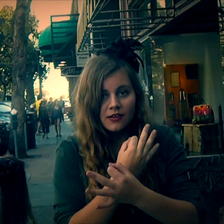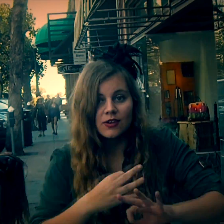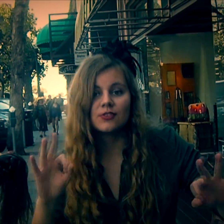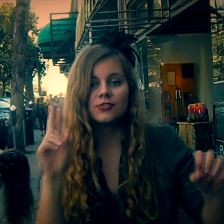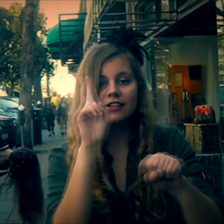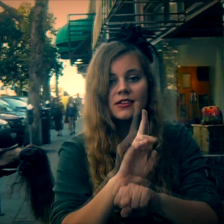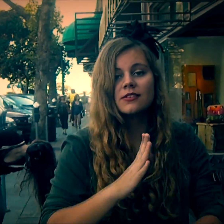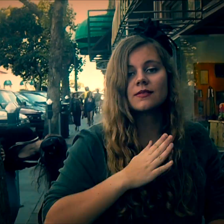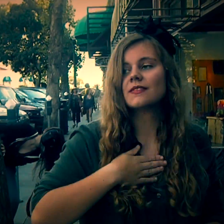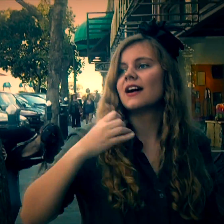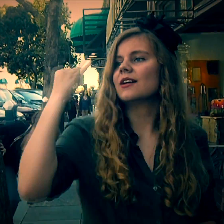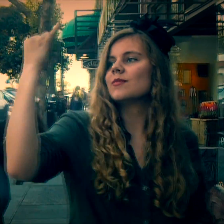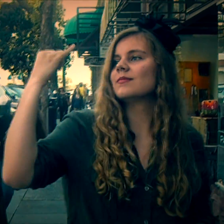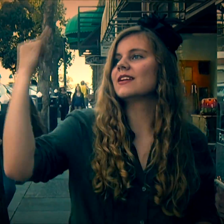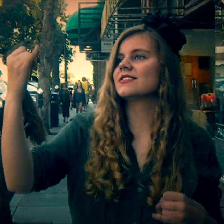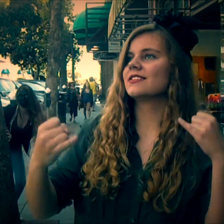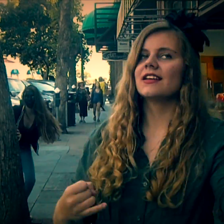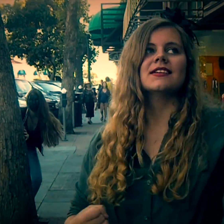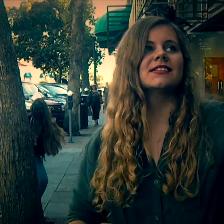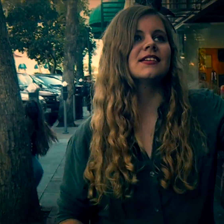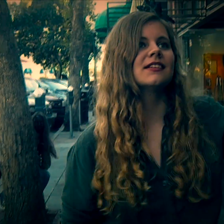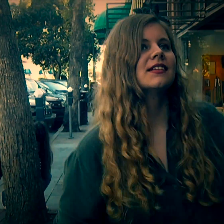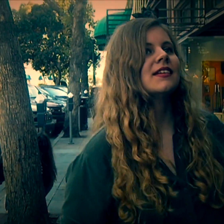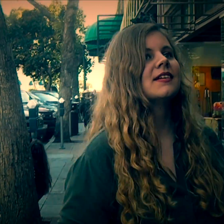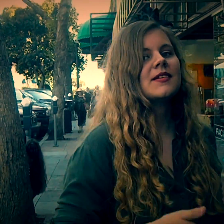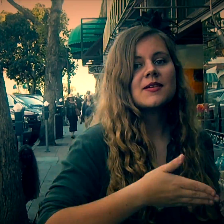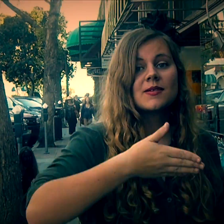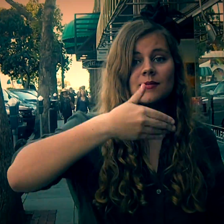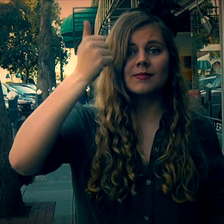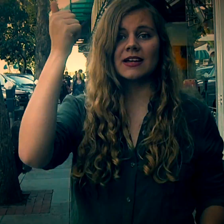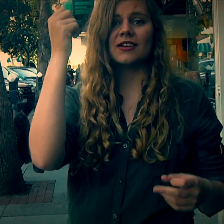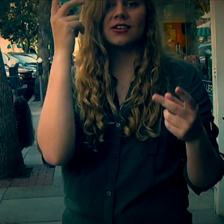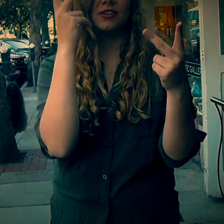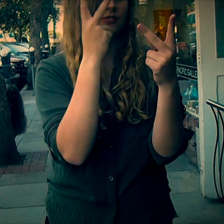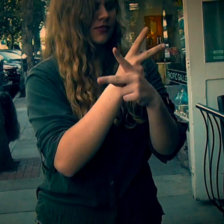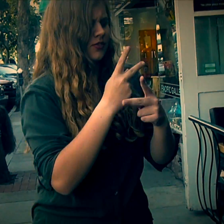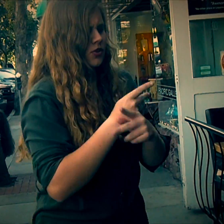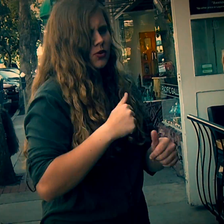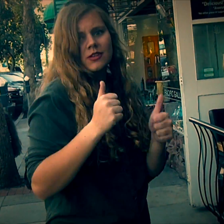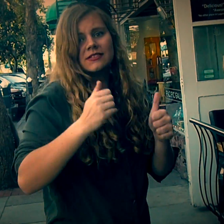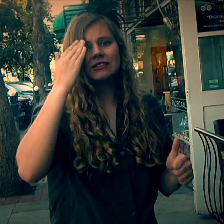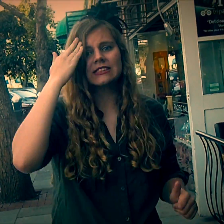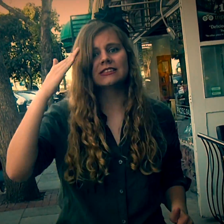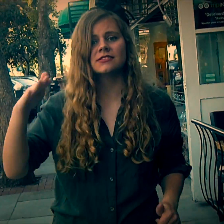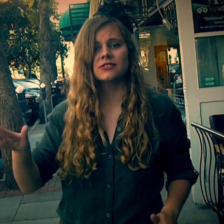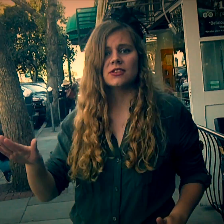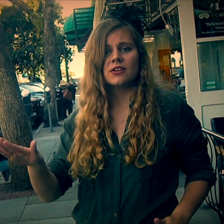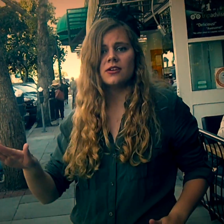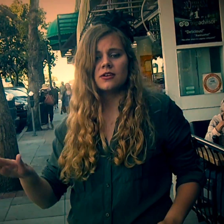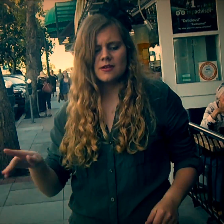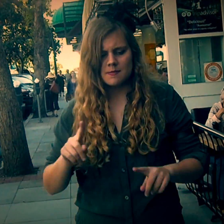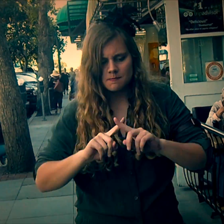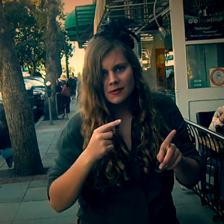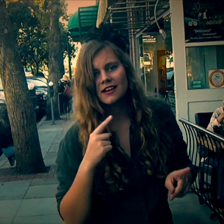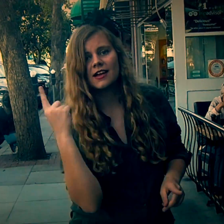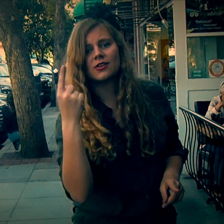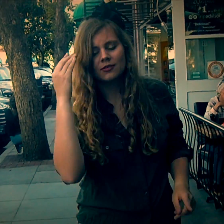reclaim the use of my imagination For better or for worse, I've yet to know But I